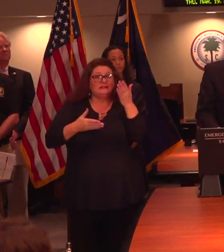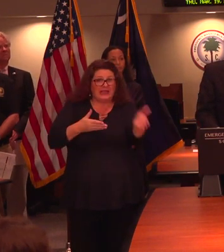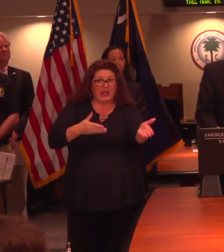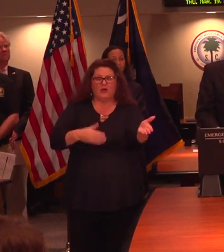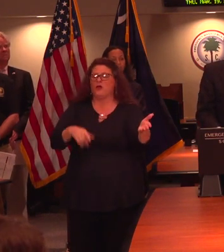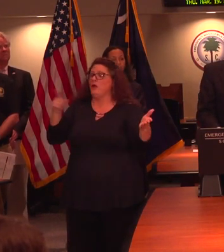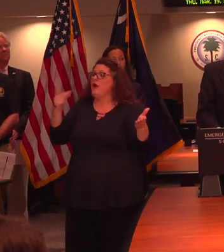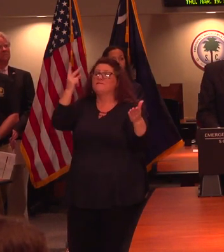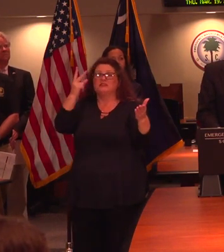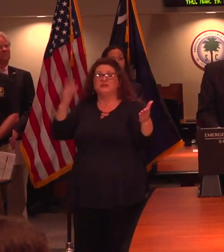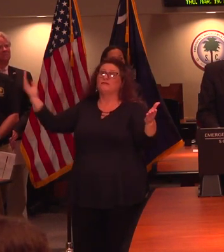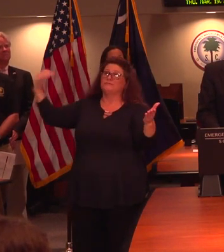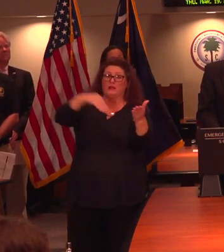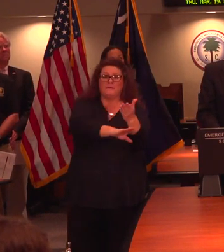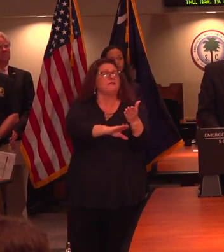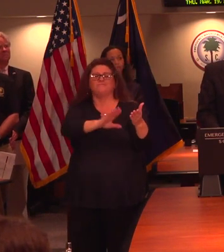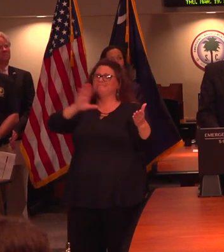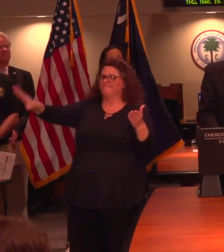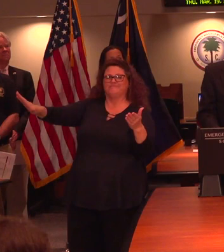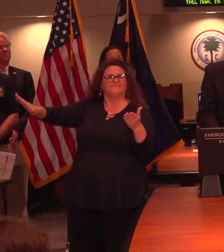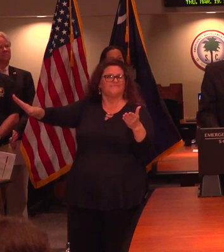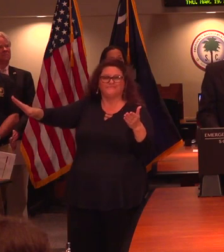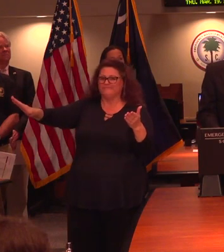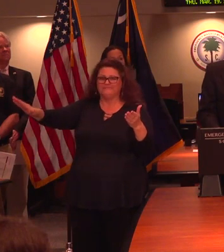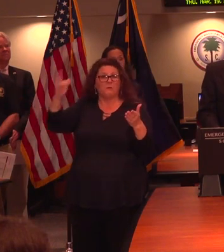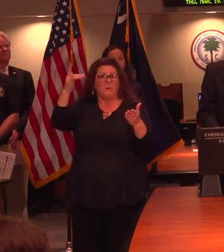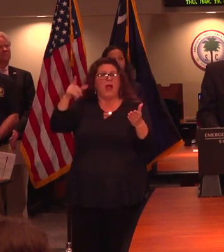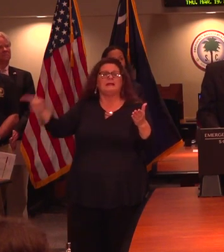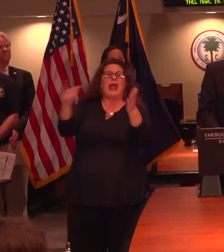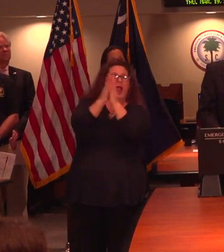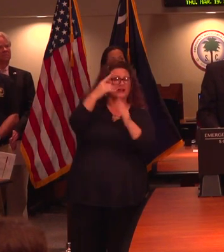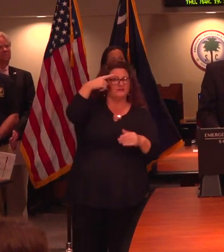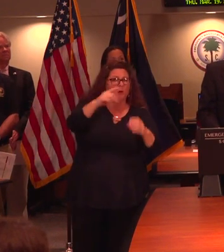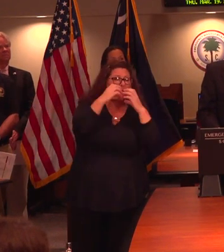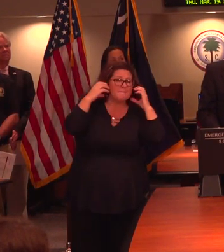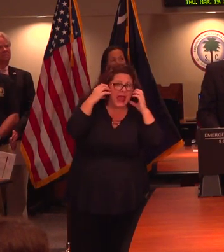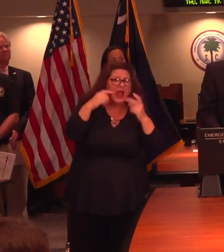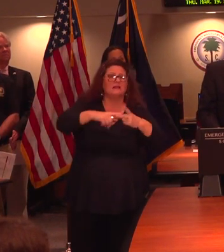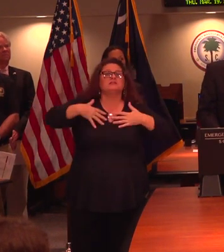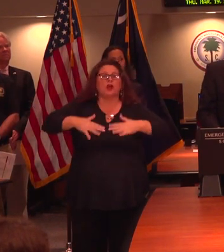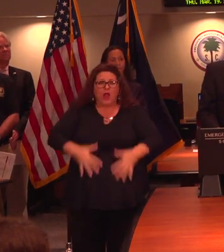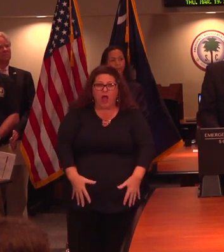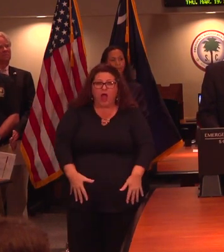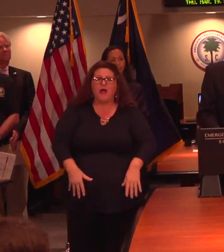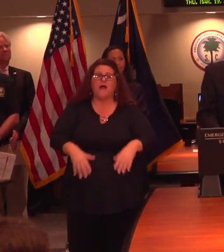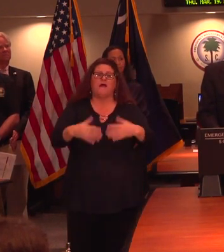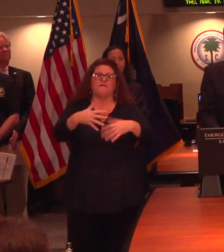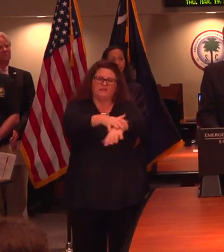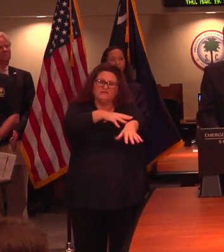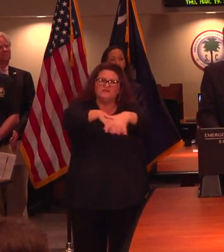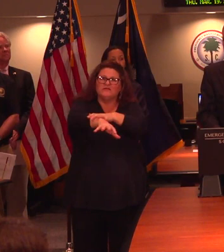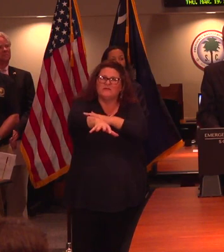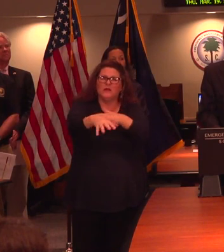is because visitors going in are asking for masks and gloves and gowns and other things, and what that does is take them